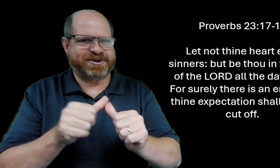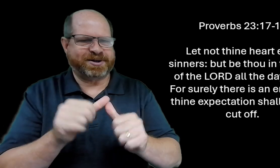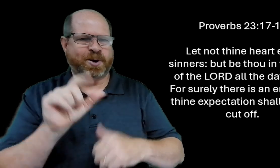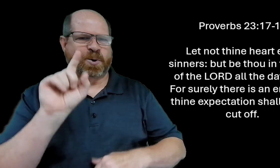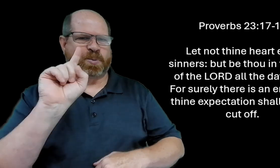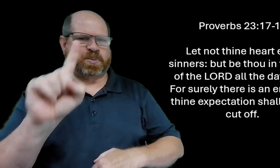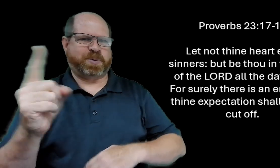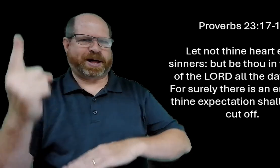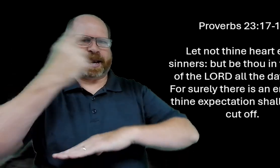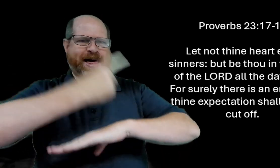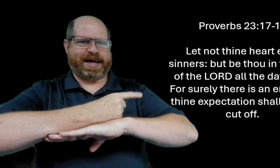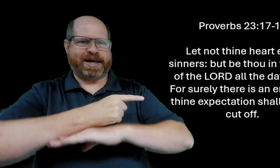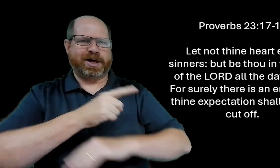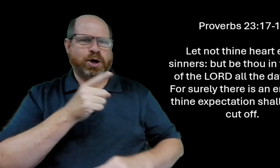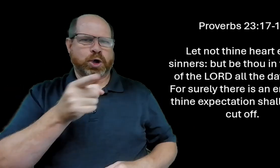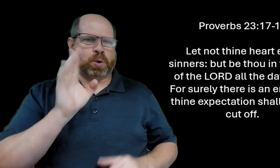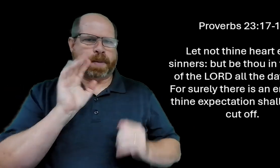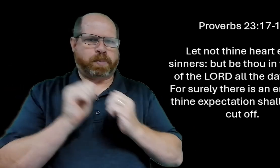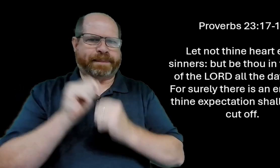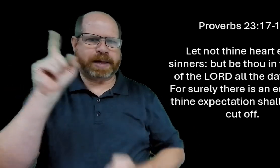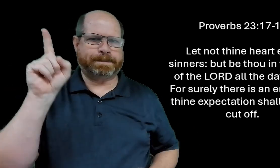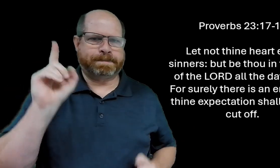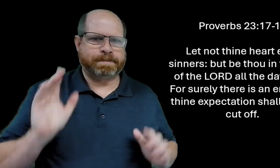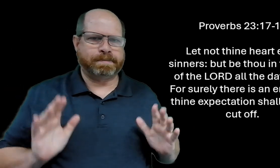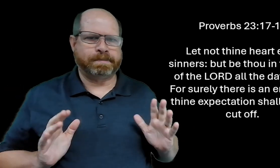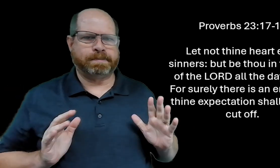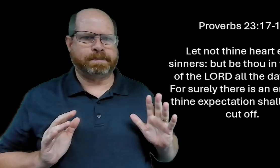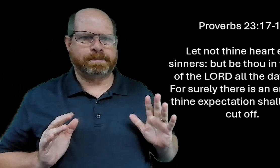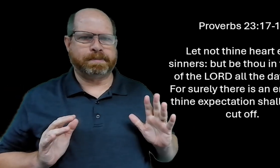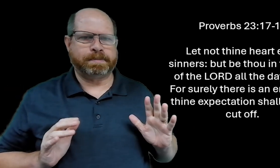know that we need to remember one day we'll be with him